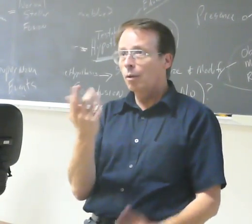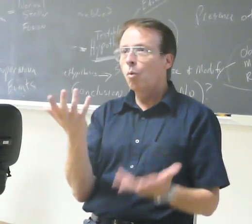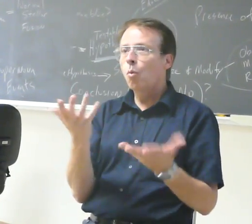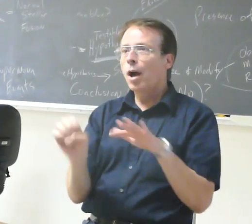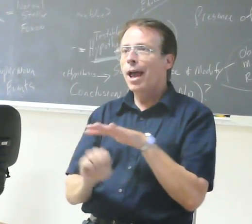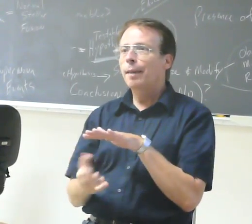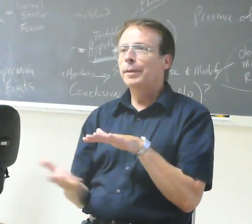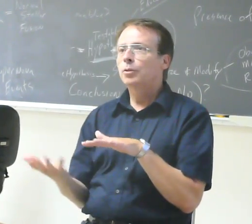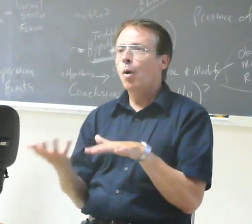here.